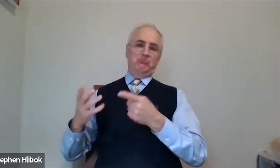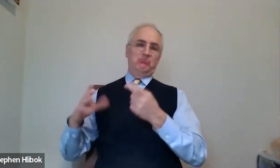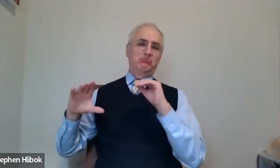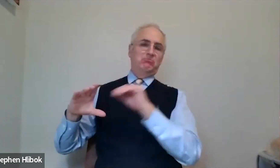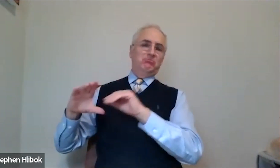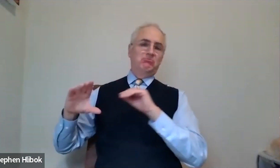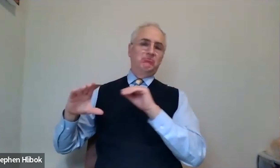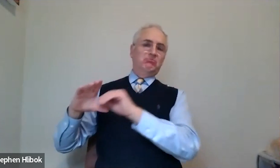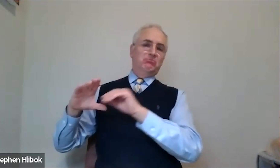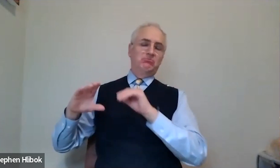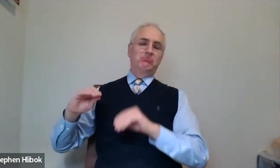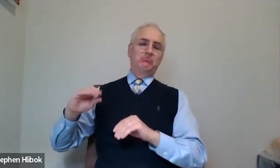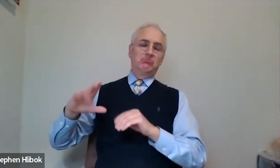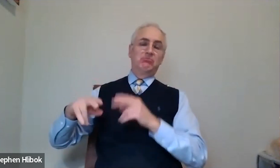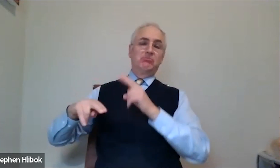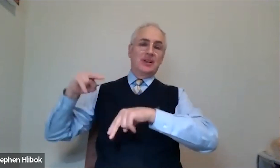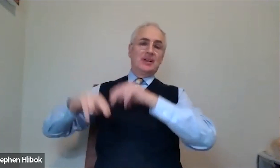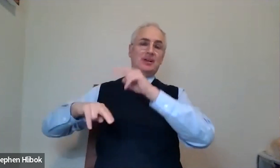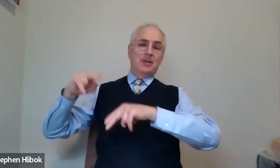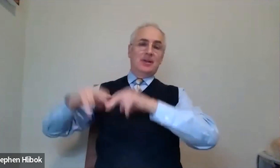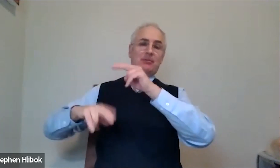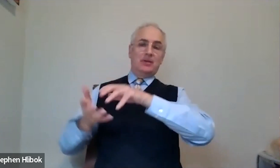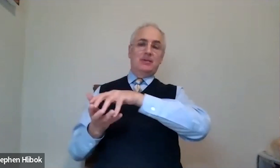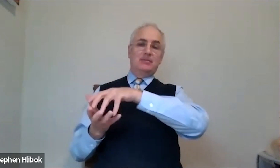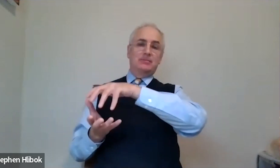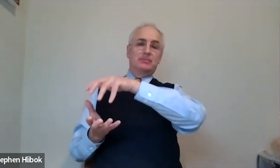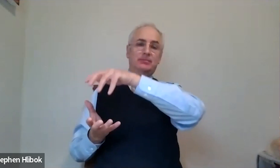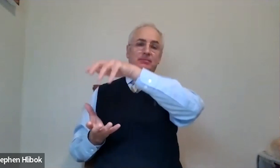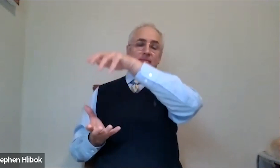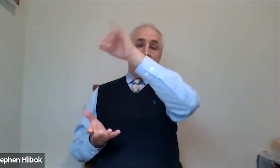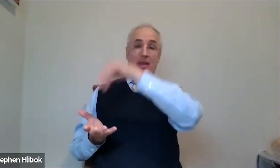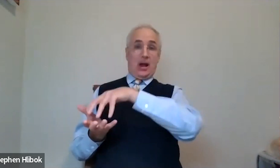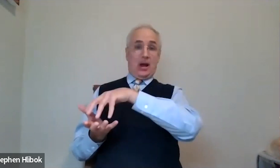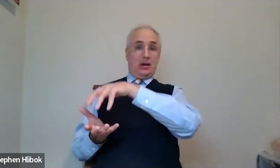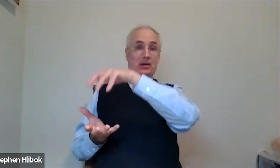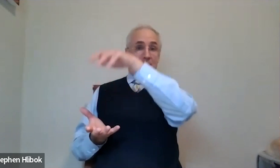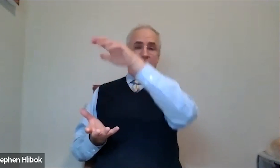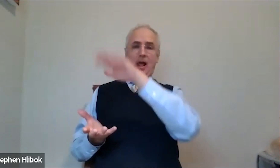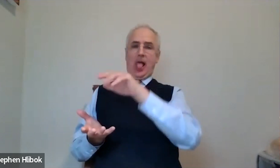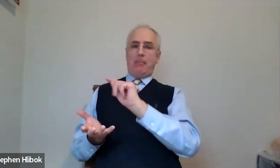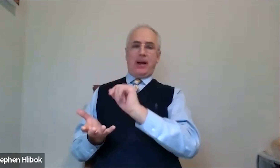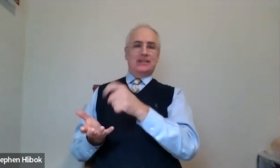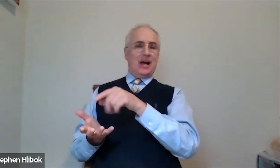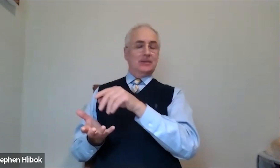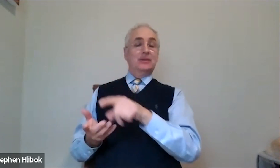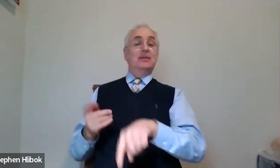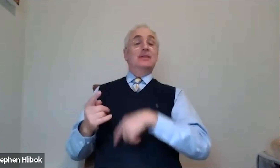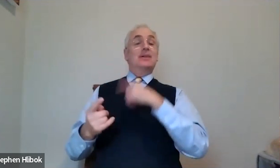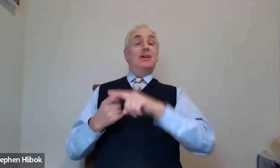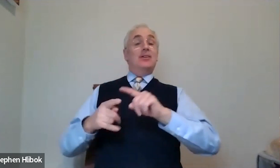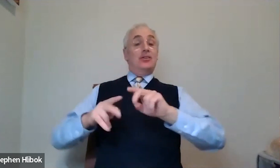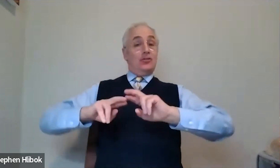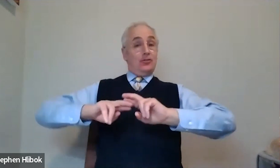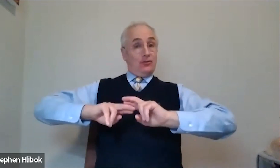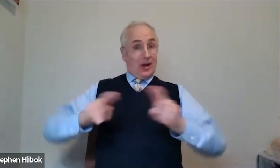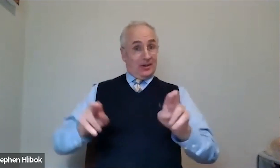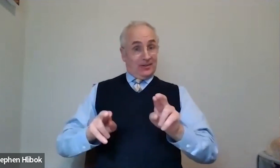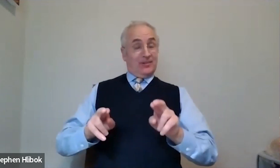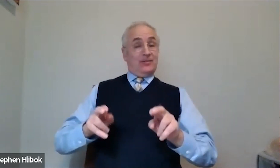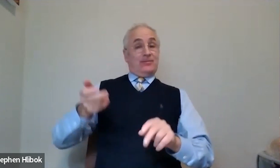So you're not paying taxes on that. You're just letting the money accumulate and you haven't paid taxes.